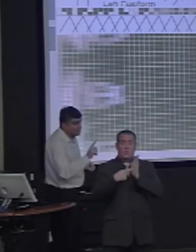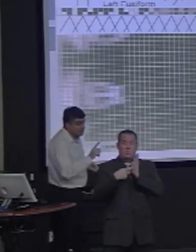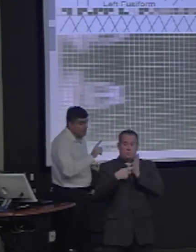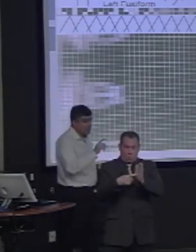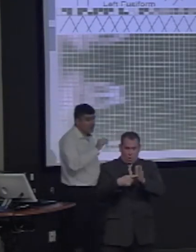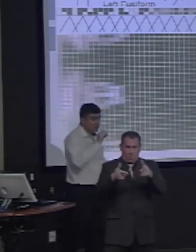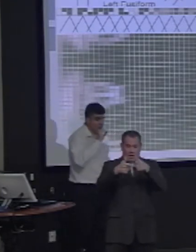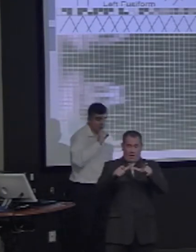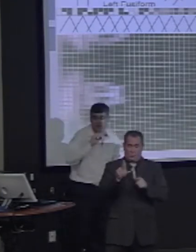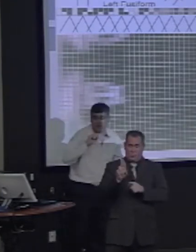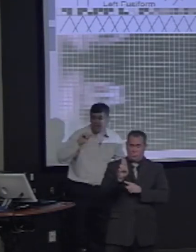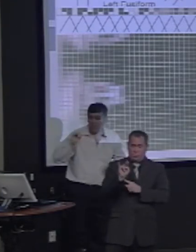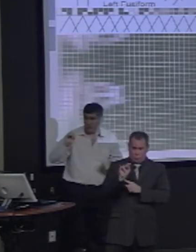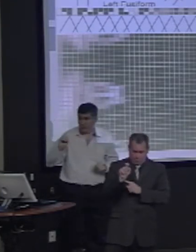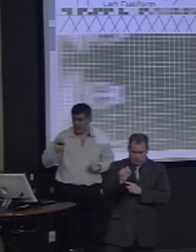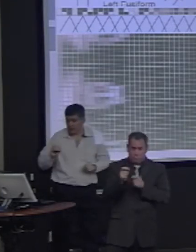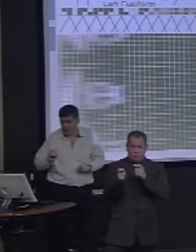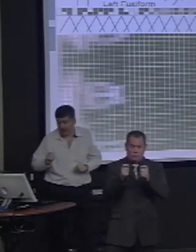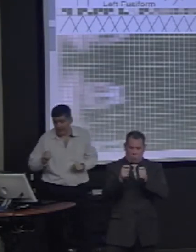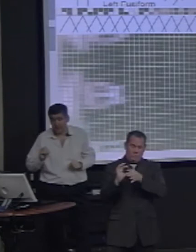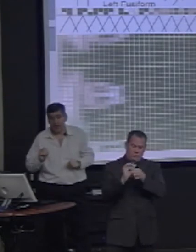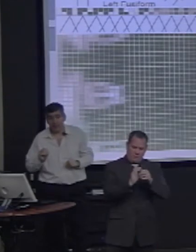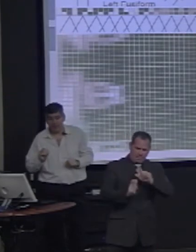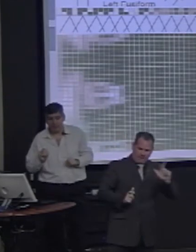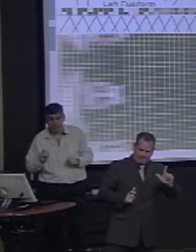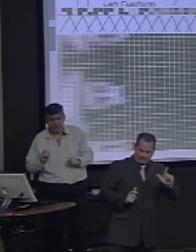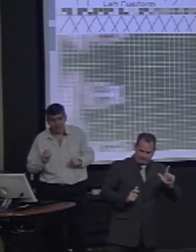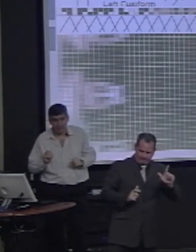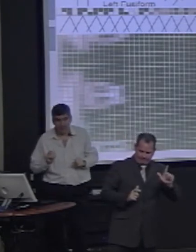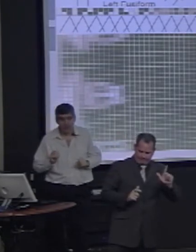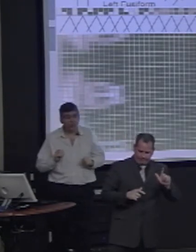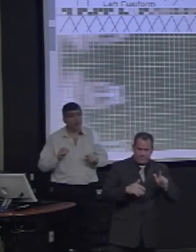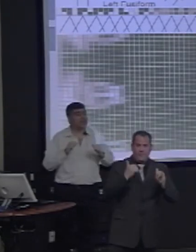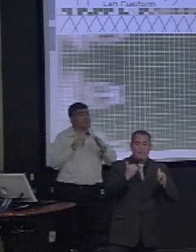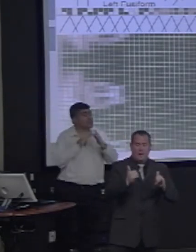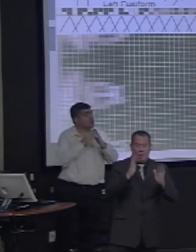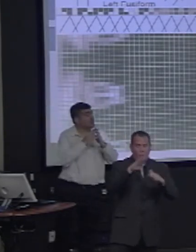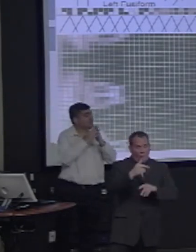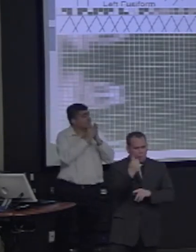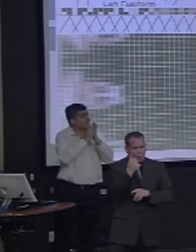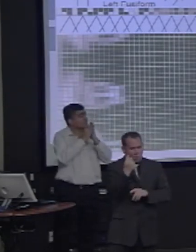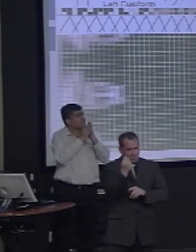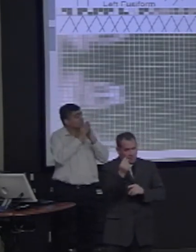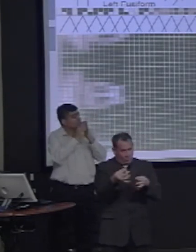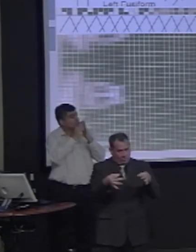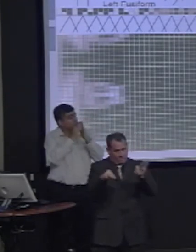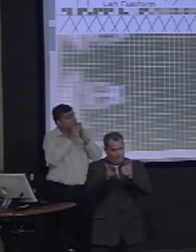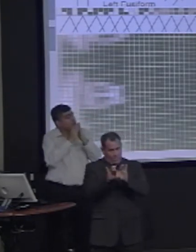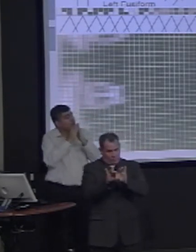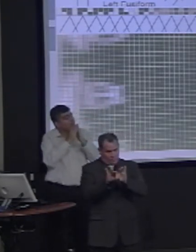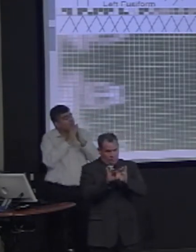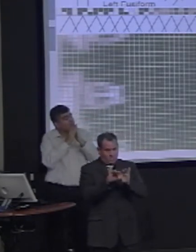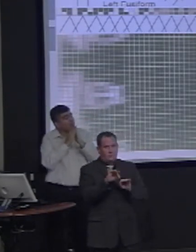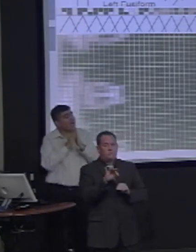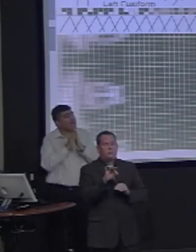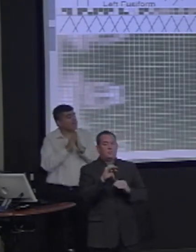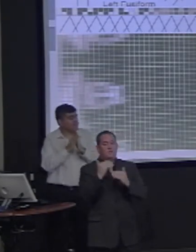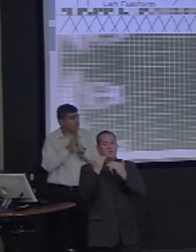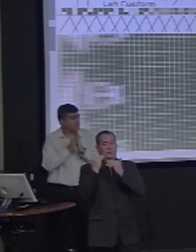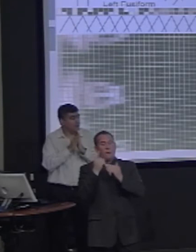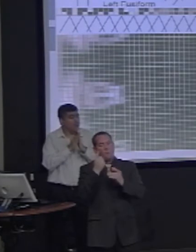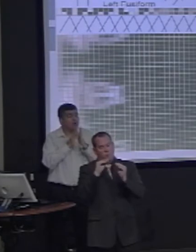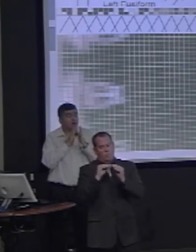Now there's one further important constraint in the model, which has to do with this constraint on